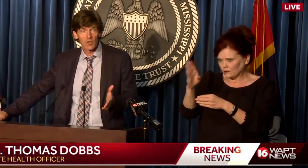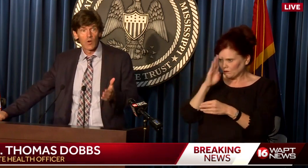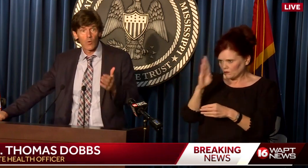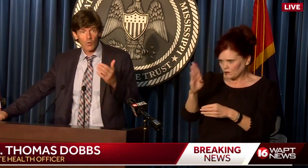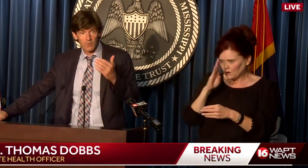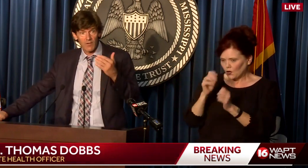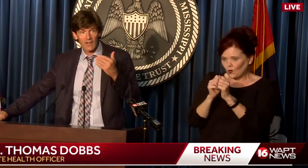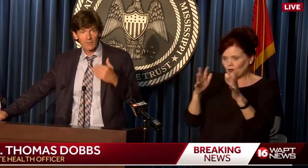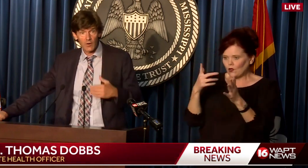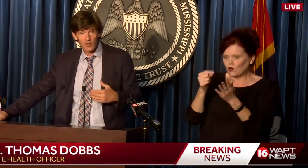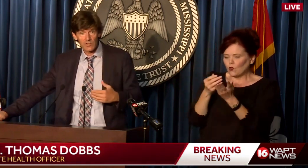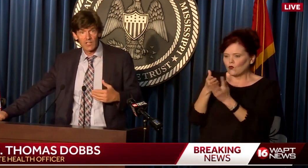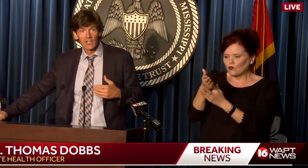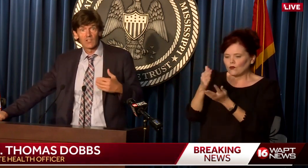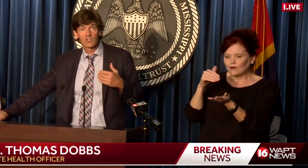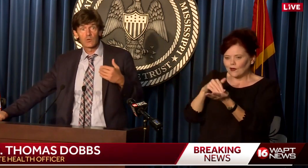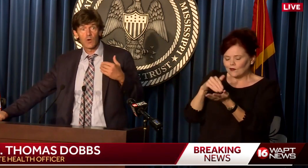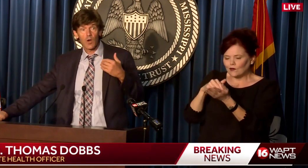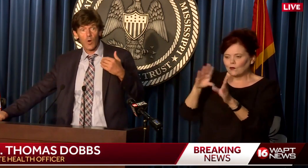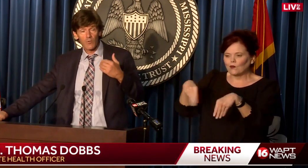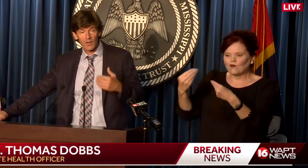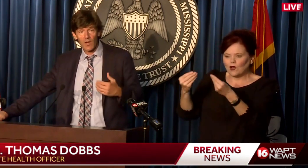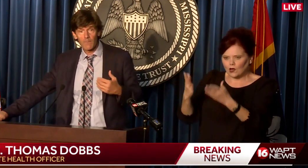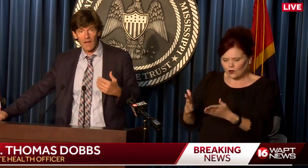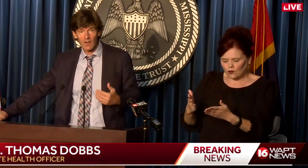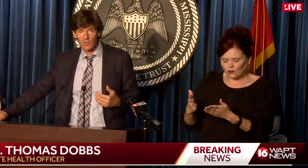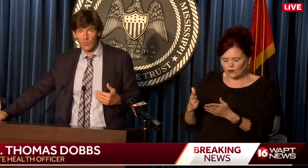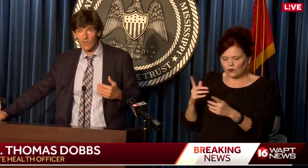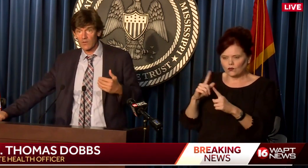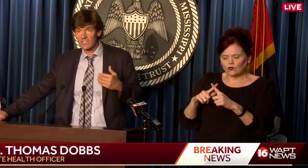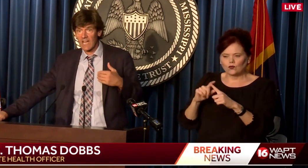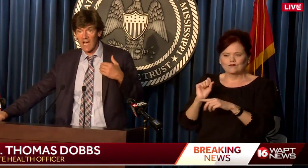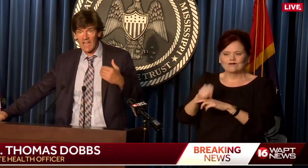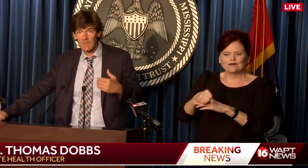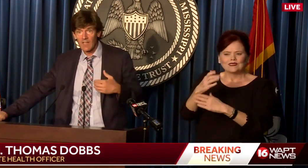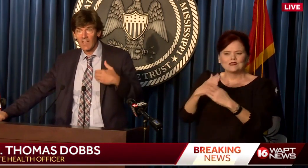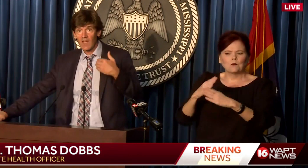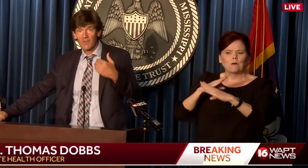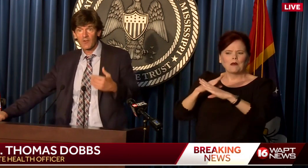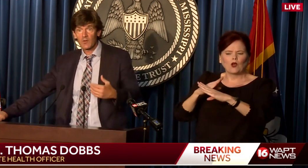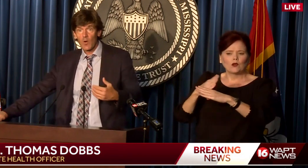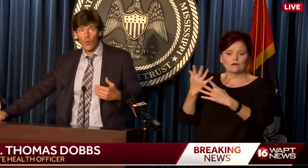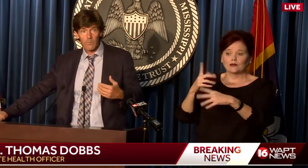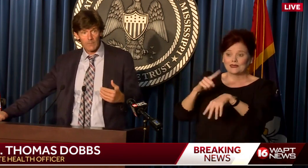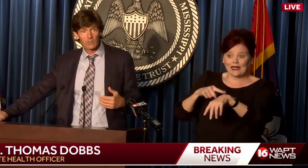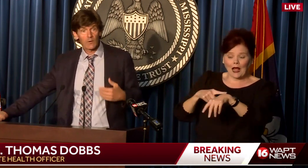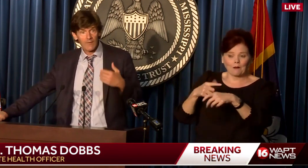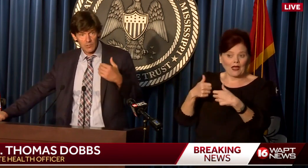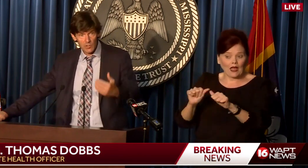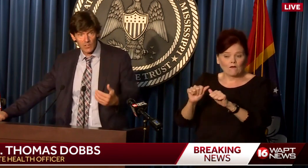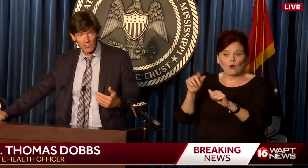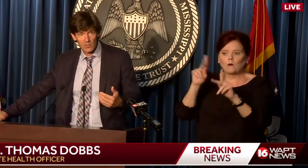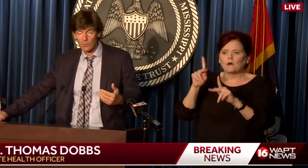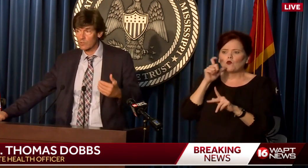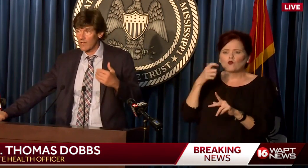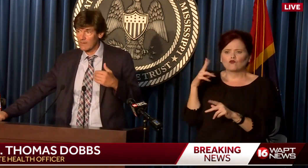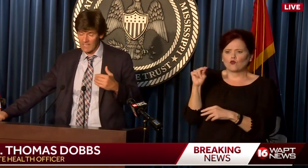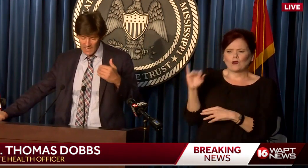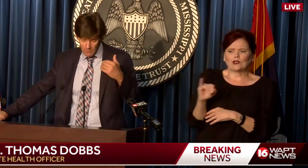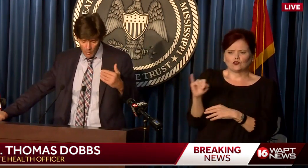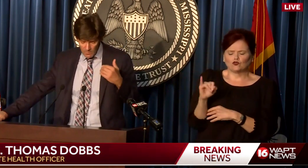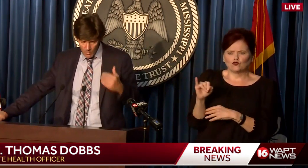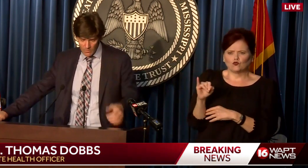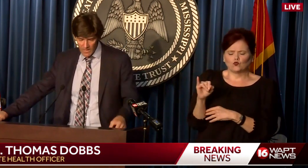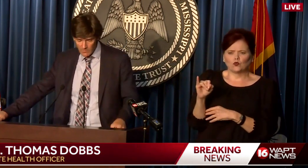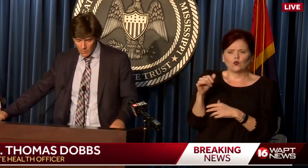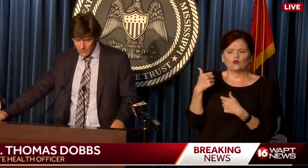a physician or provider first to overcome barriers, whether it's time, effort, or people who don't have insurance. So we're trying